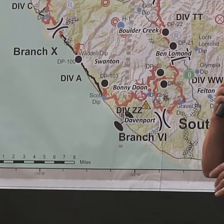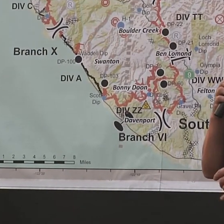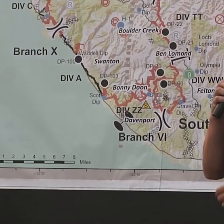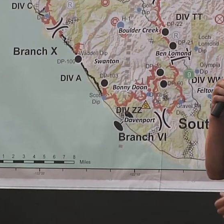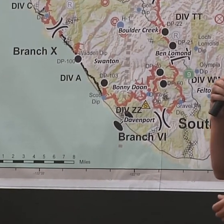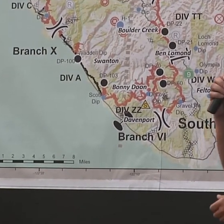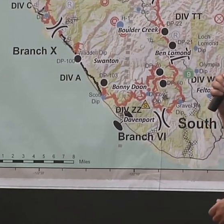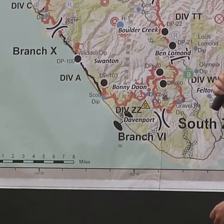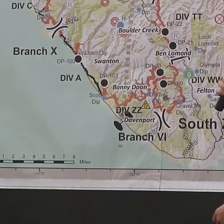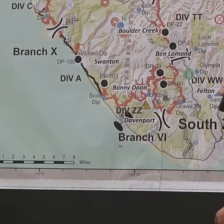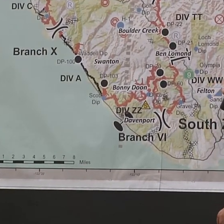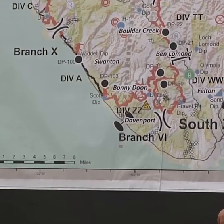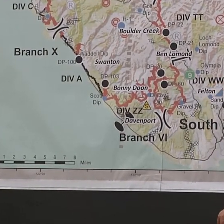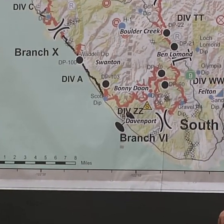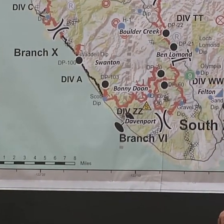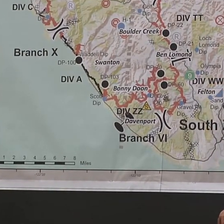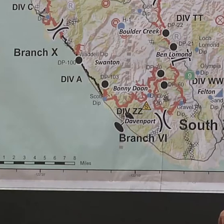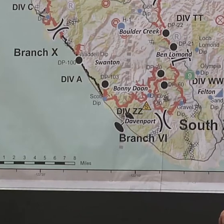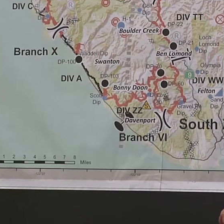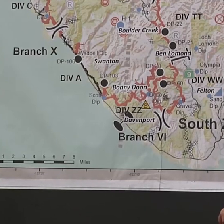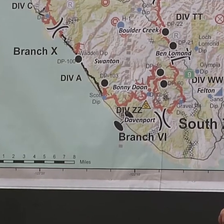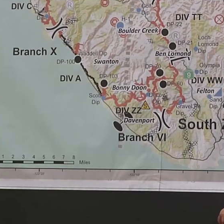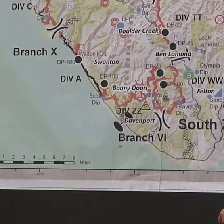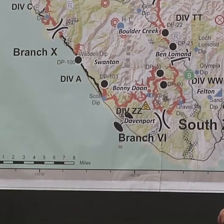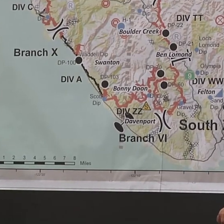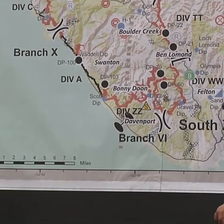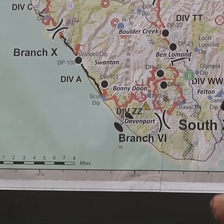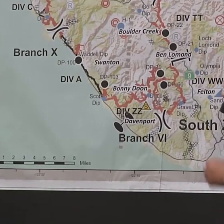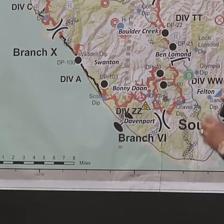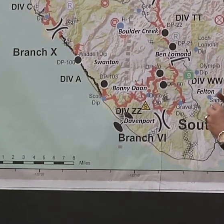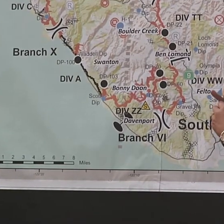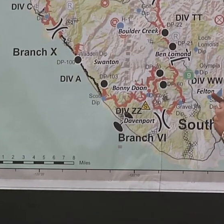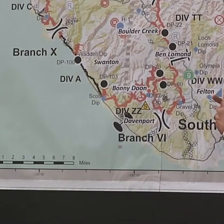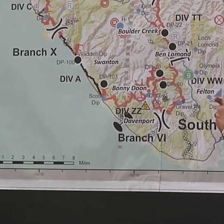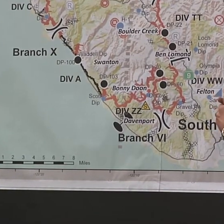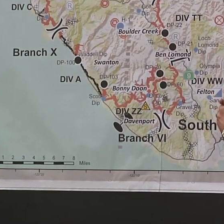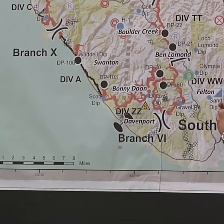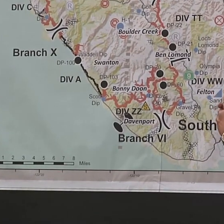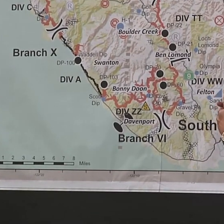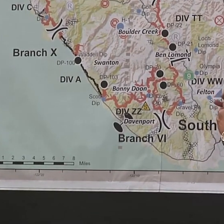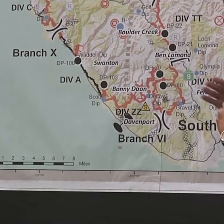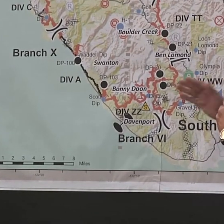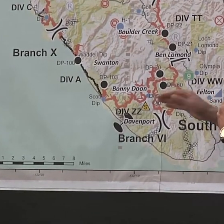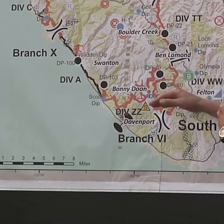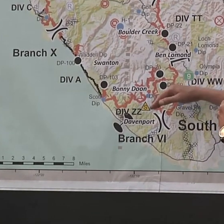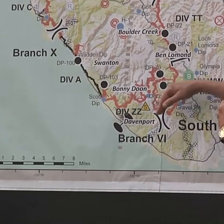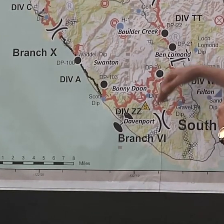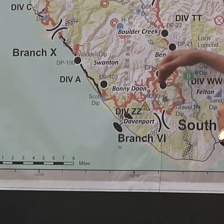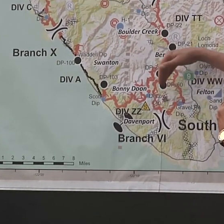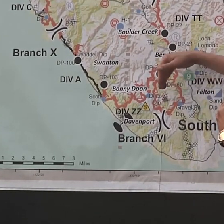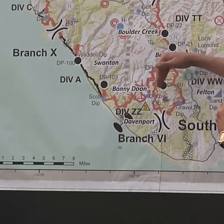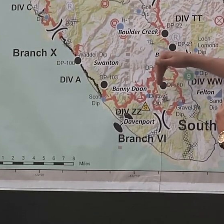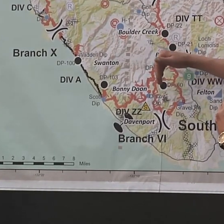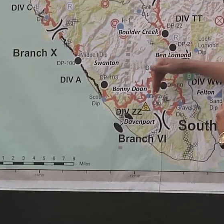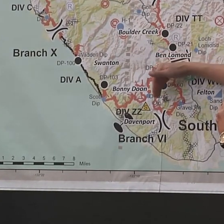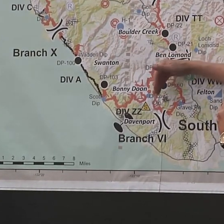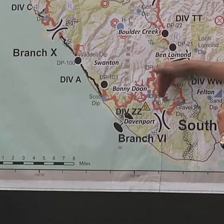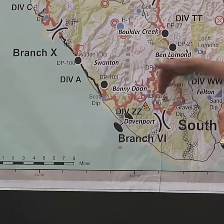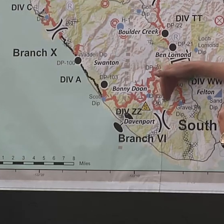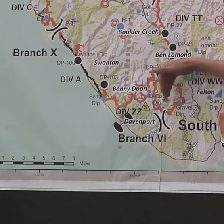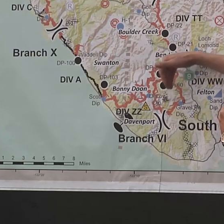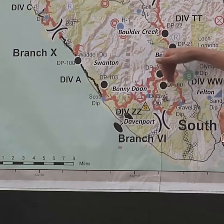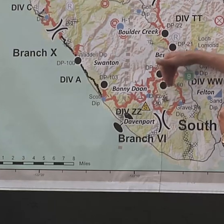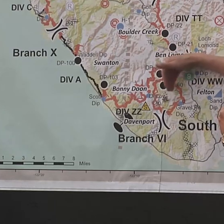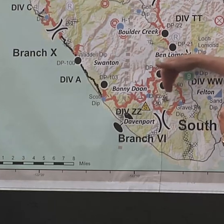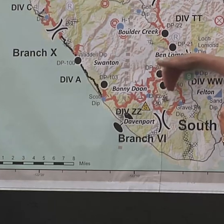probably Thursday. Looking at the conditions are going to be right for that. Once that's completed, then that's really going to put a really